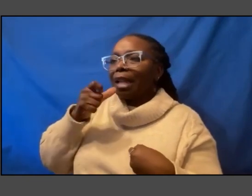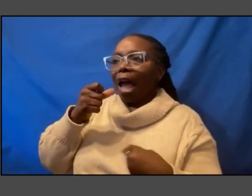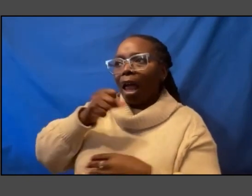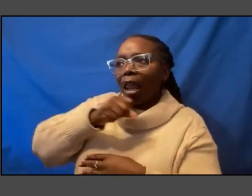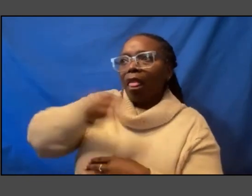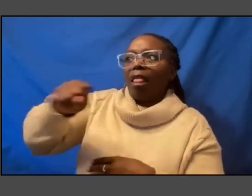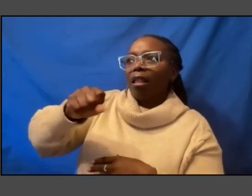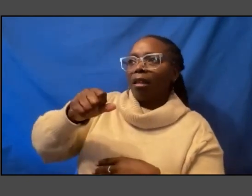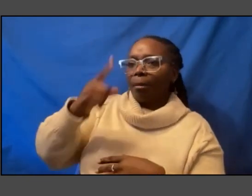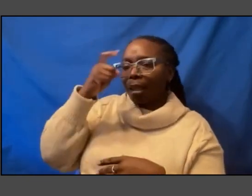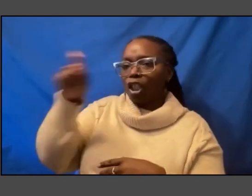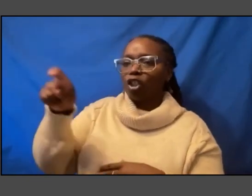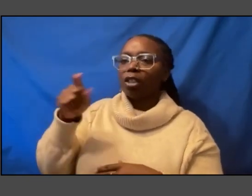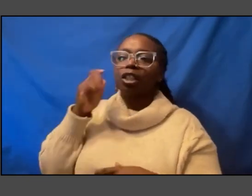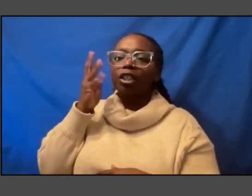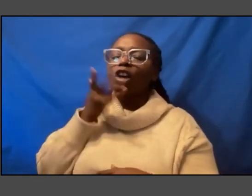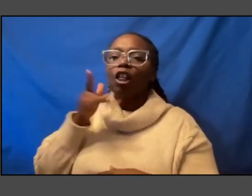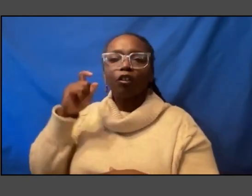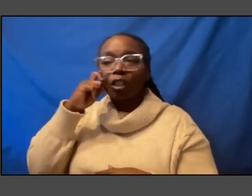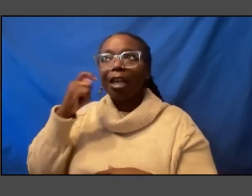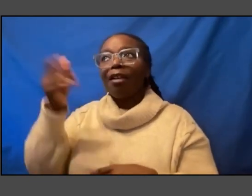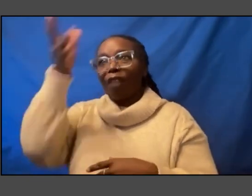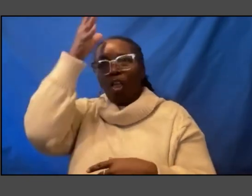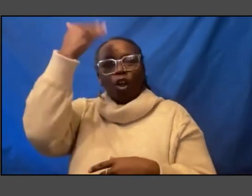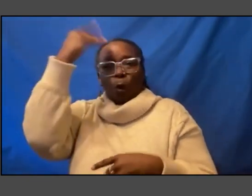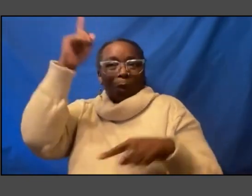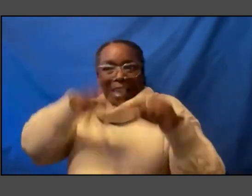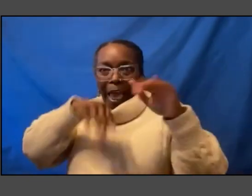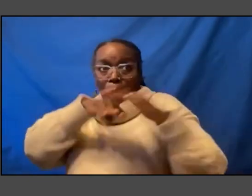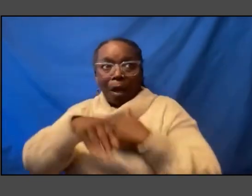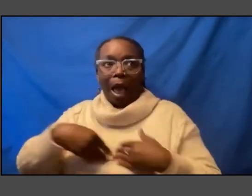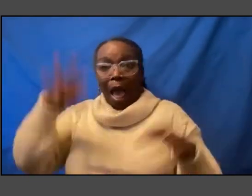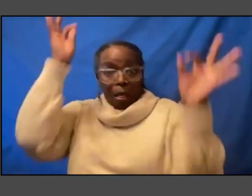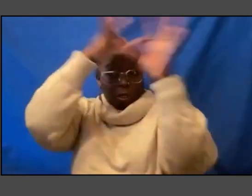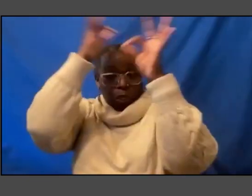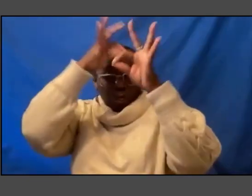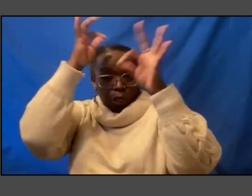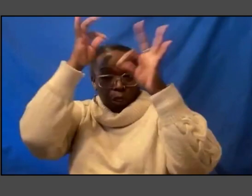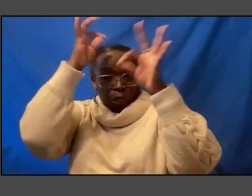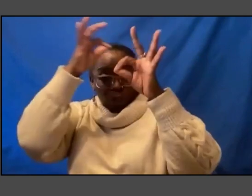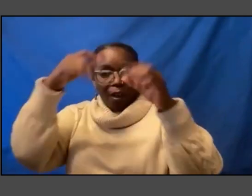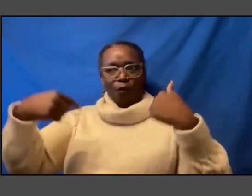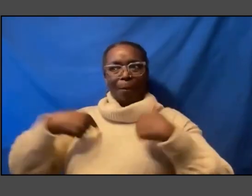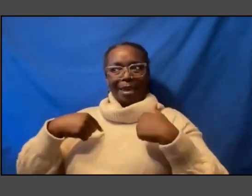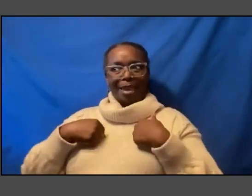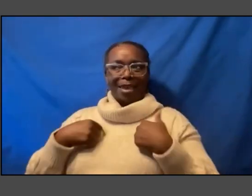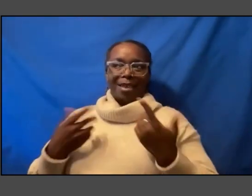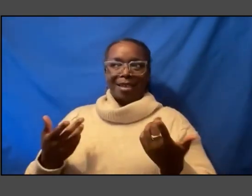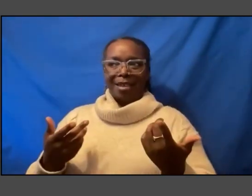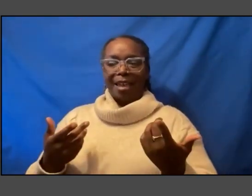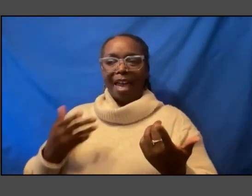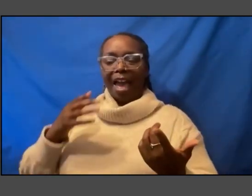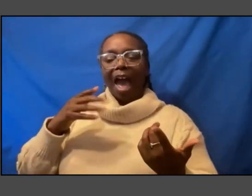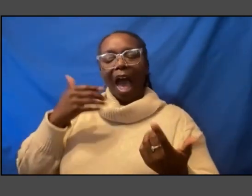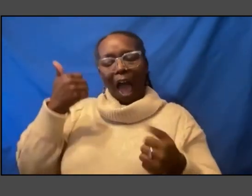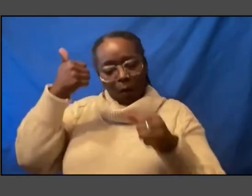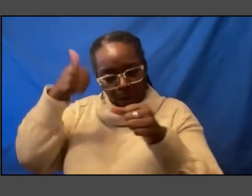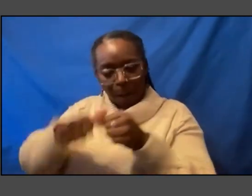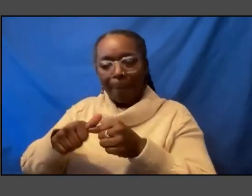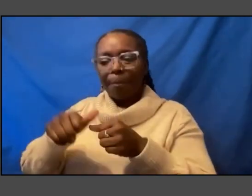knew we couldn't go in those places but i didn't know that and so for me i've forgotten that the smithsonian gave a 10 year old kid a home